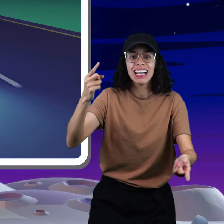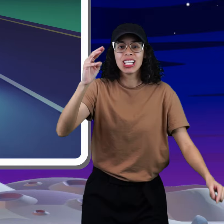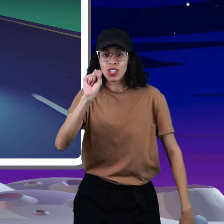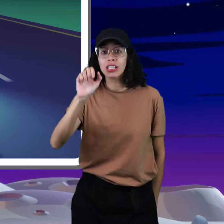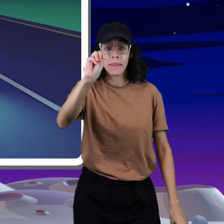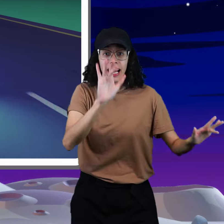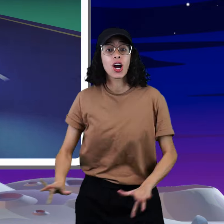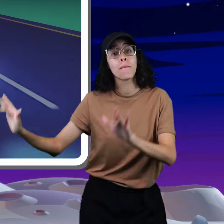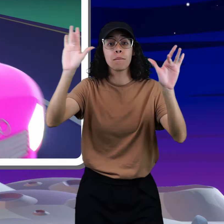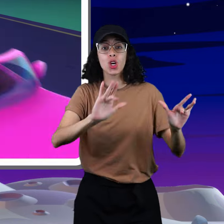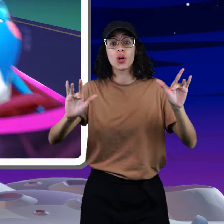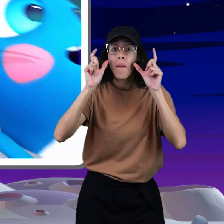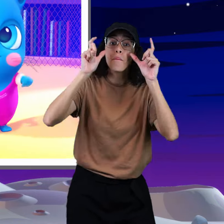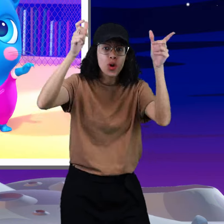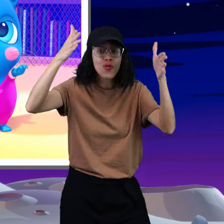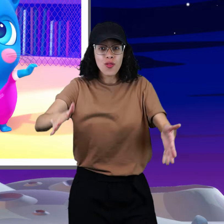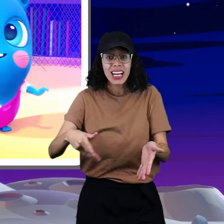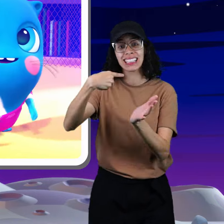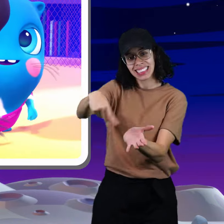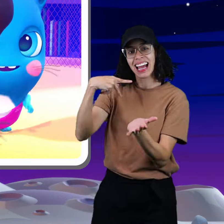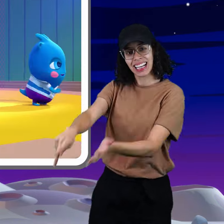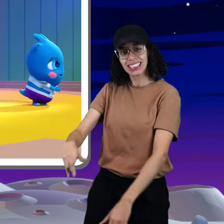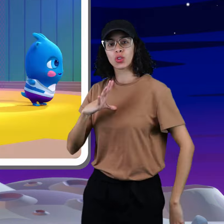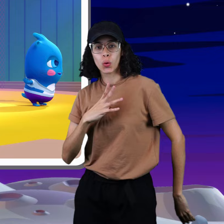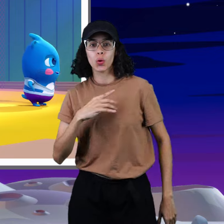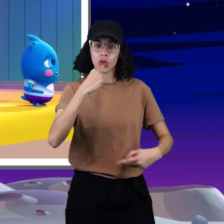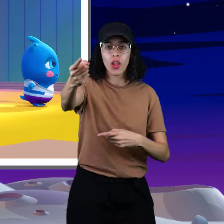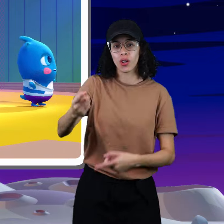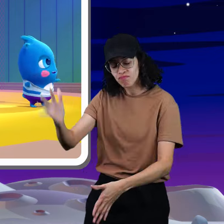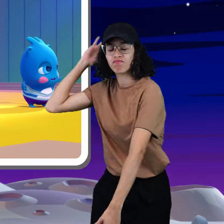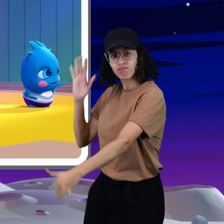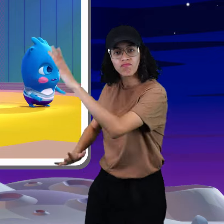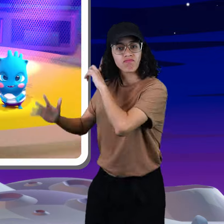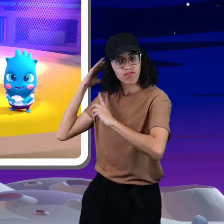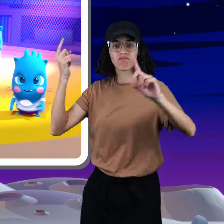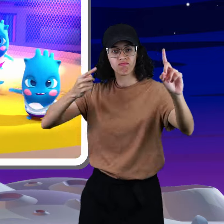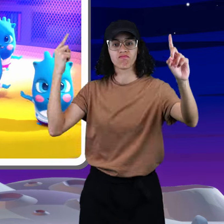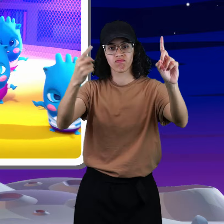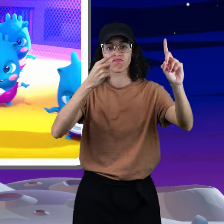walkin' round, I love their movement I told you long ago, on the road I got what they waitin'